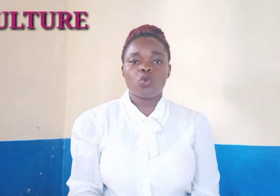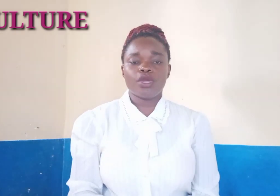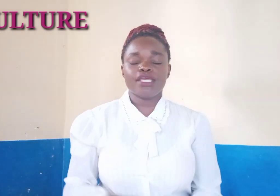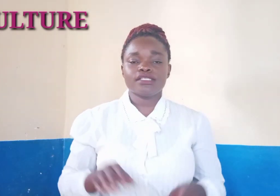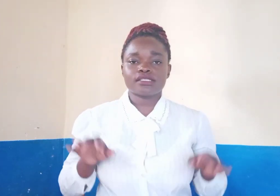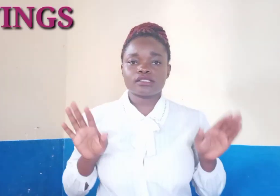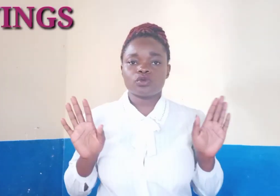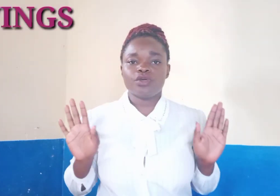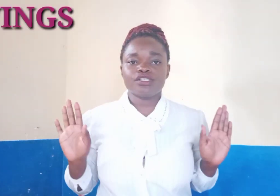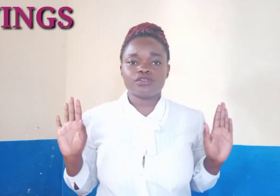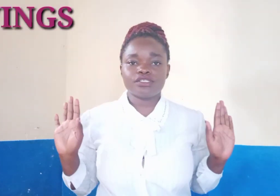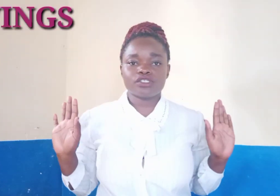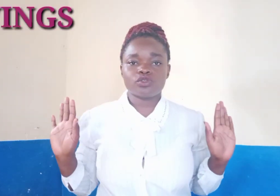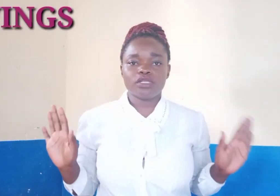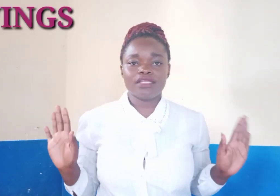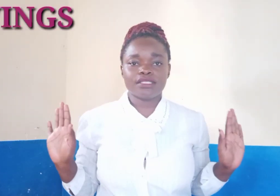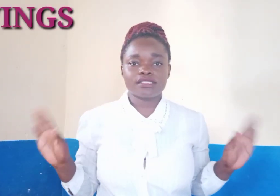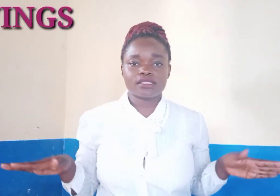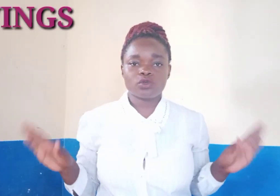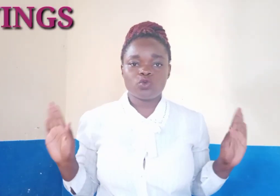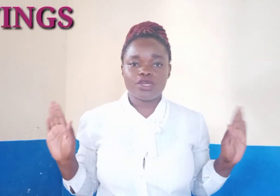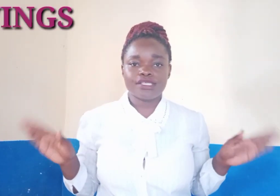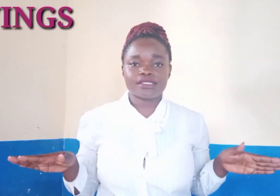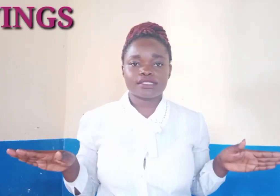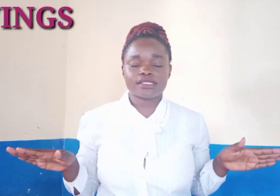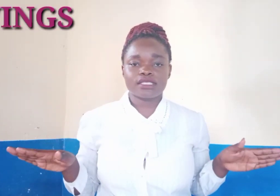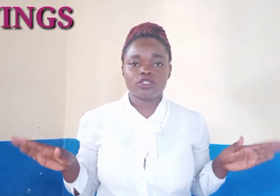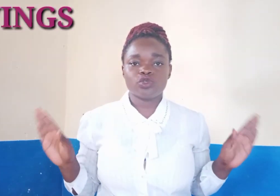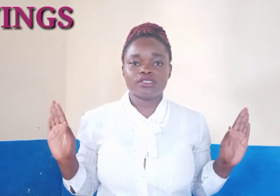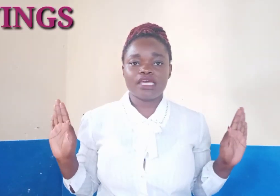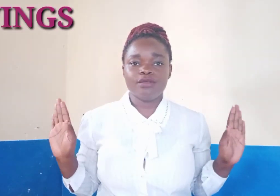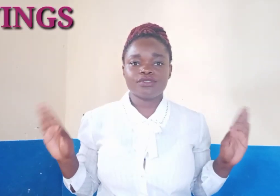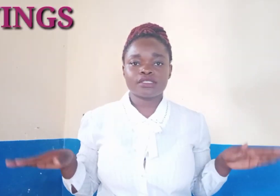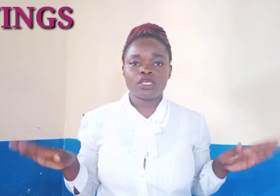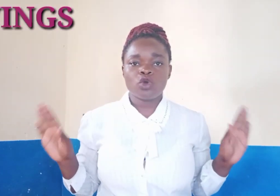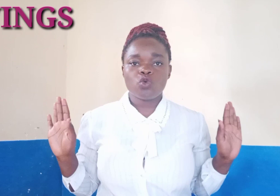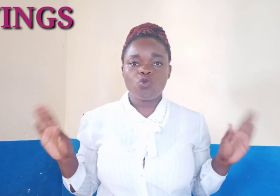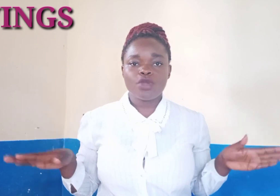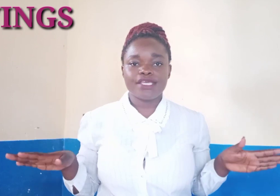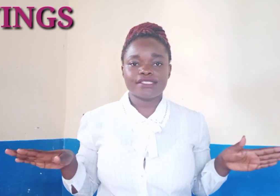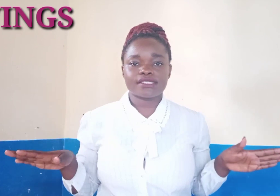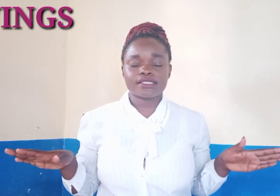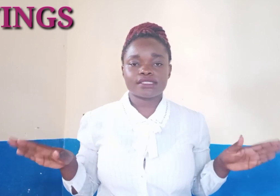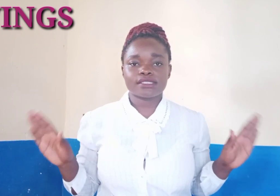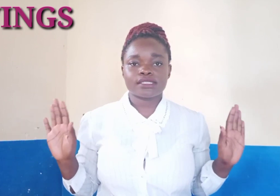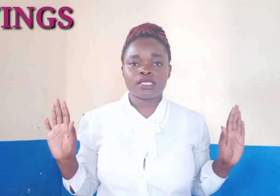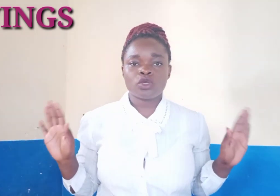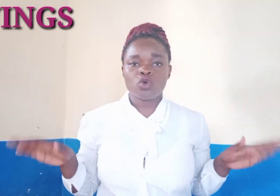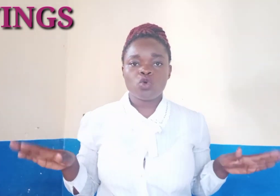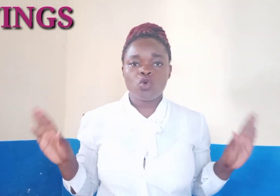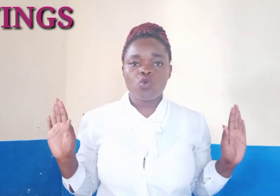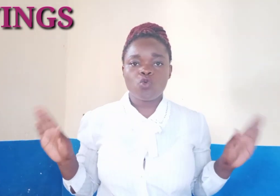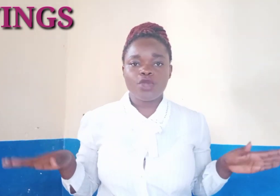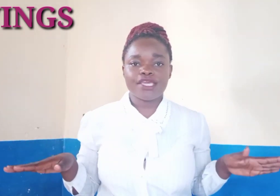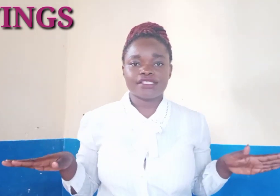wings wings you just do like this wings two times wings wings